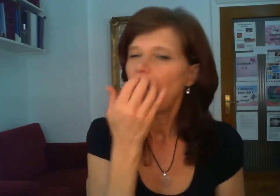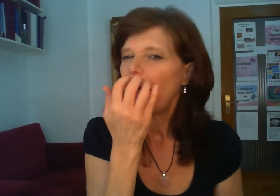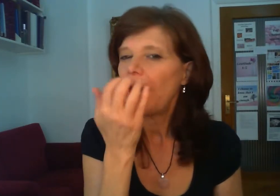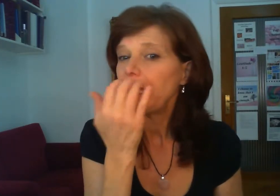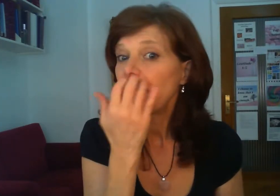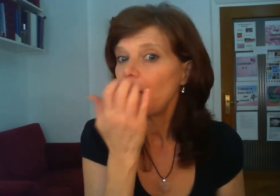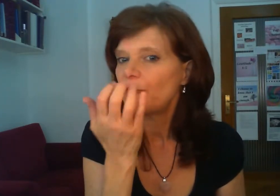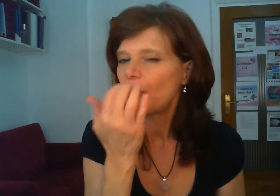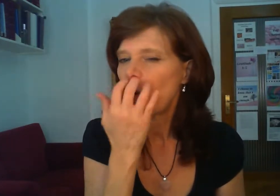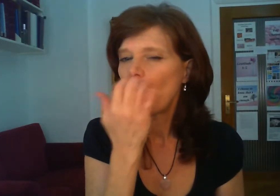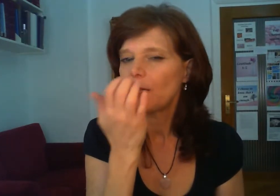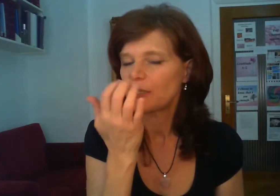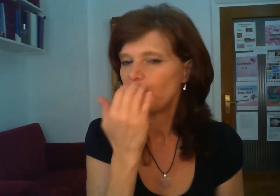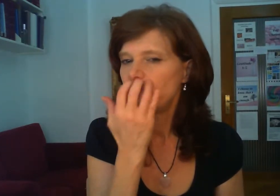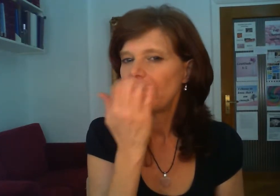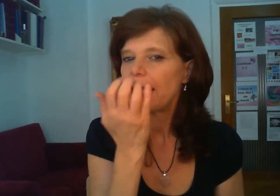i come from a world of money